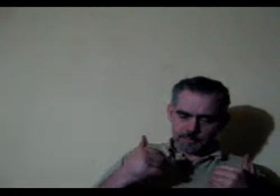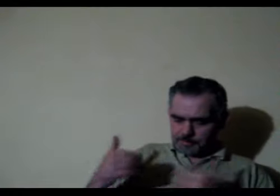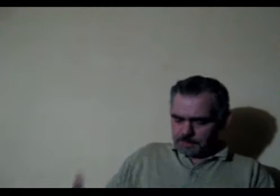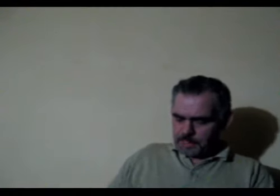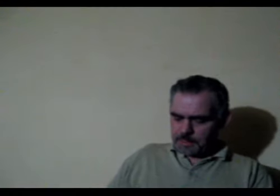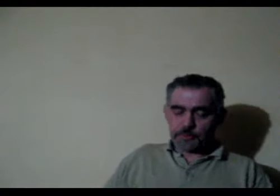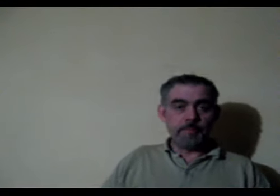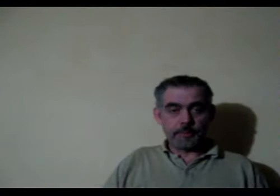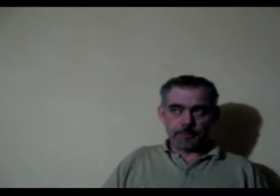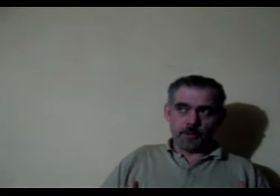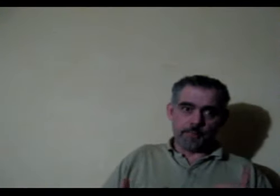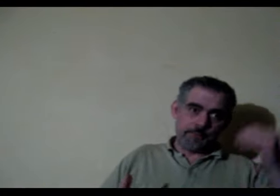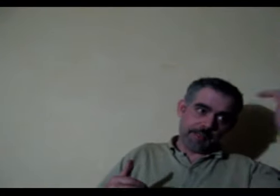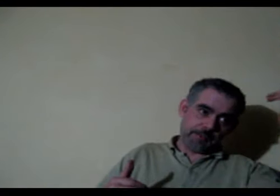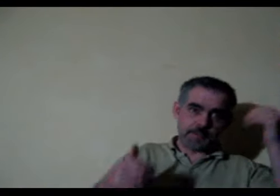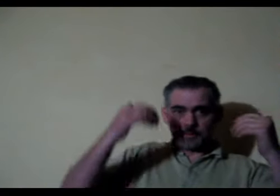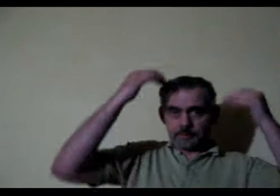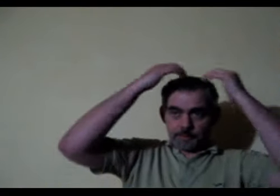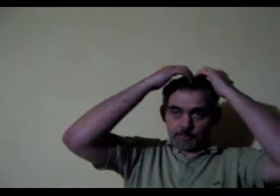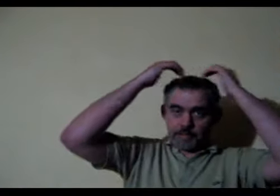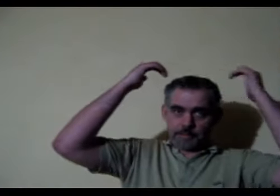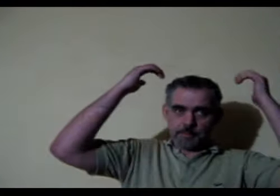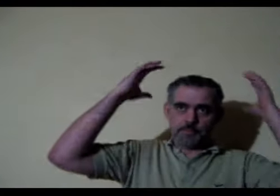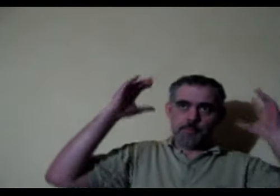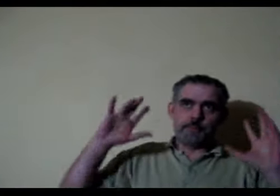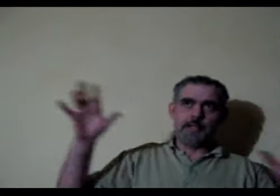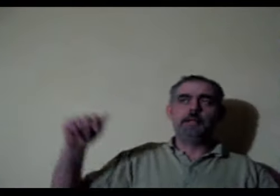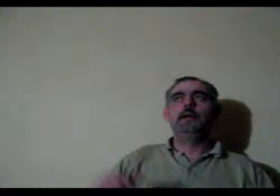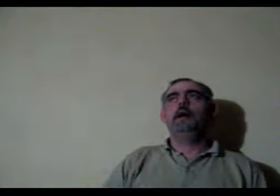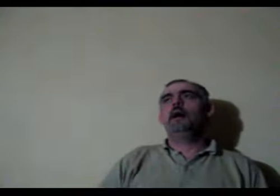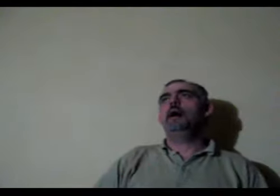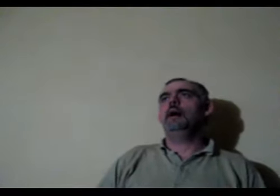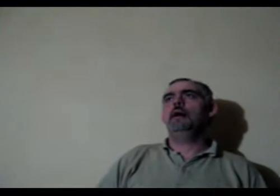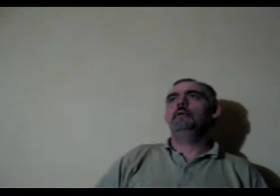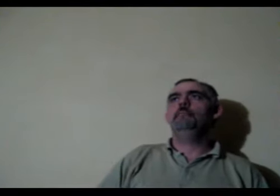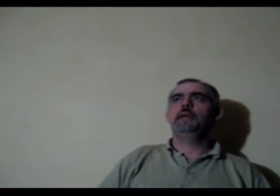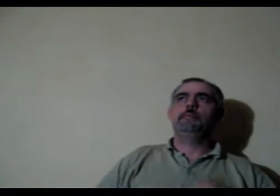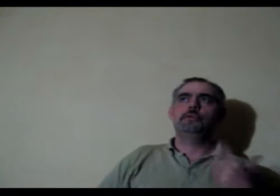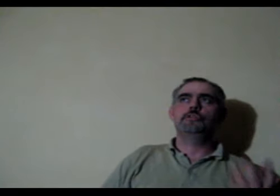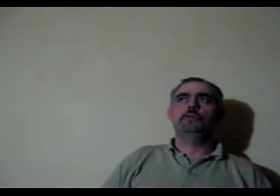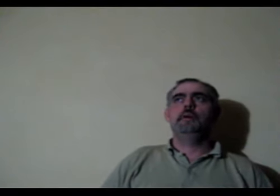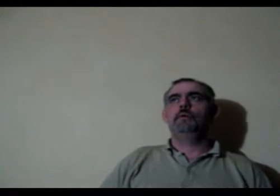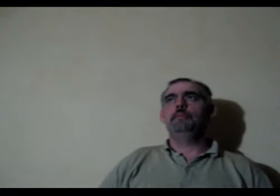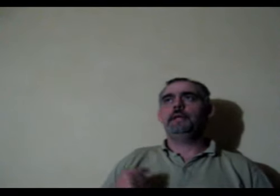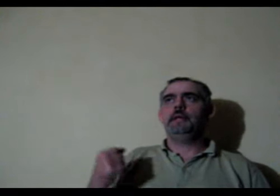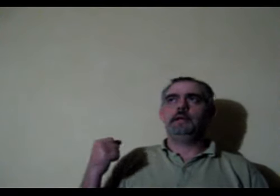says here the myth of the left and the right hemisphere brain one being emotional one being